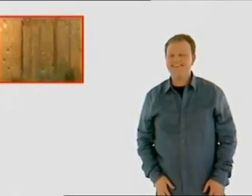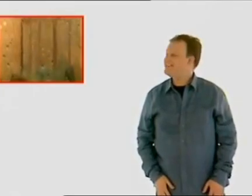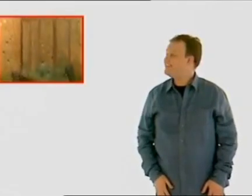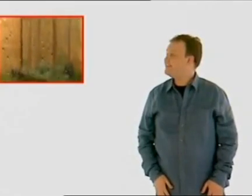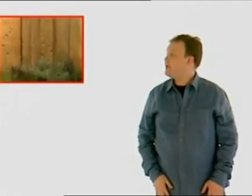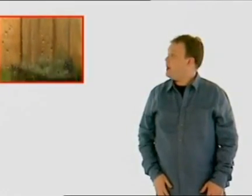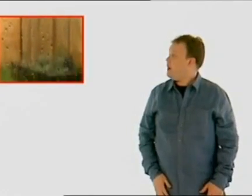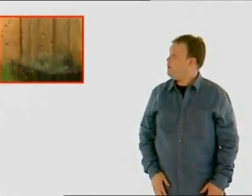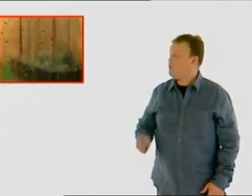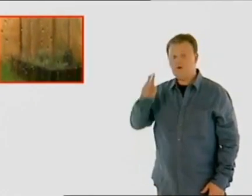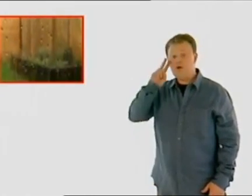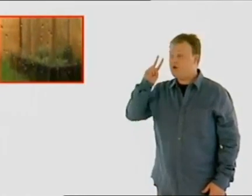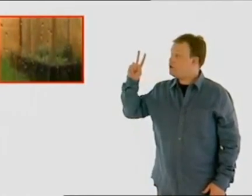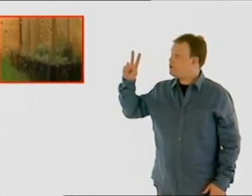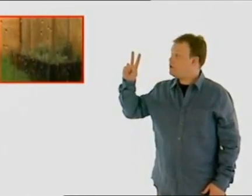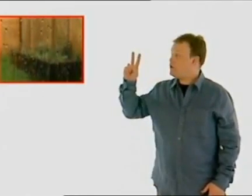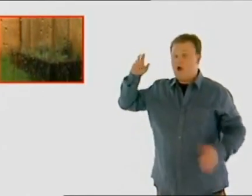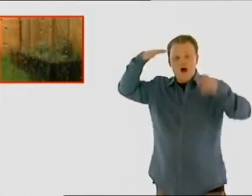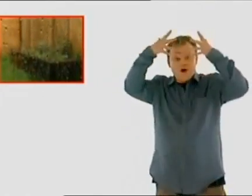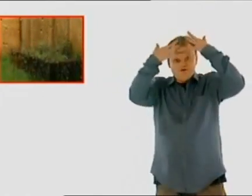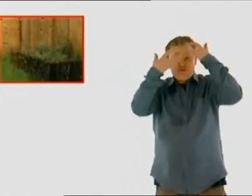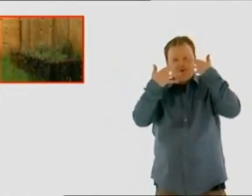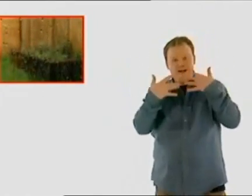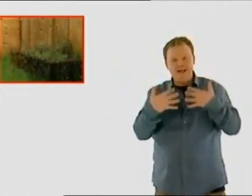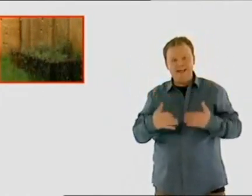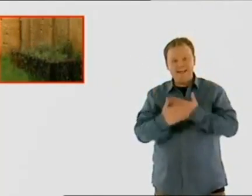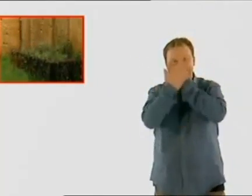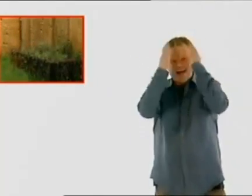Oh, look. A rainy day.